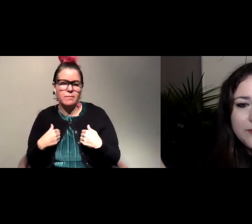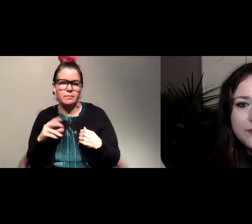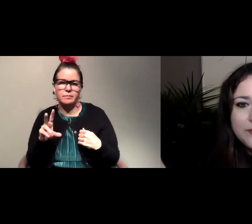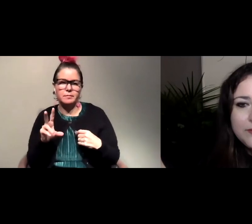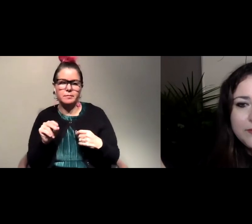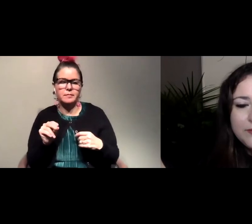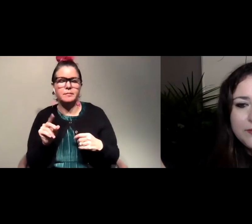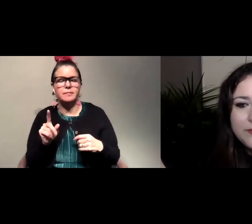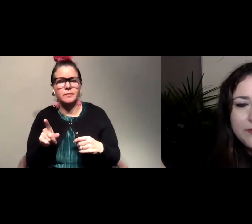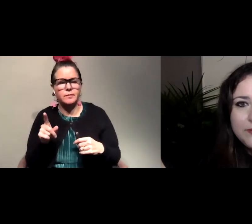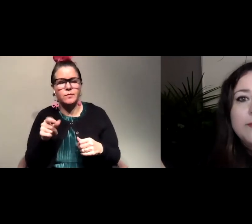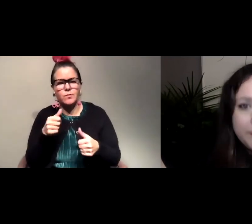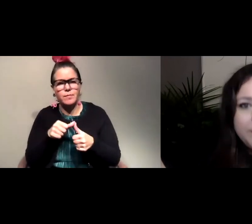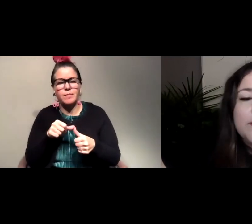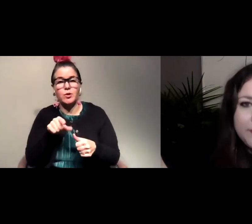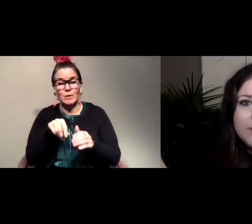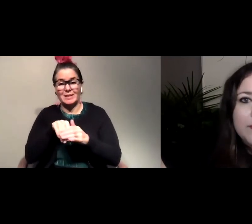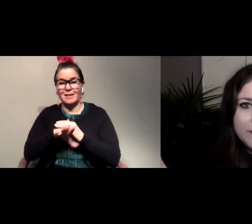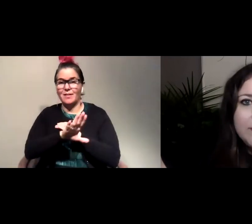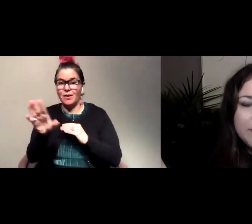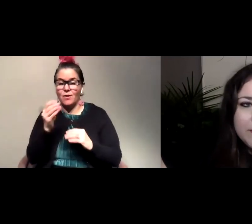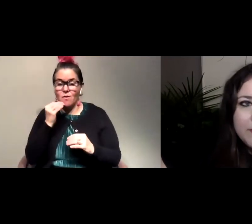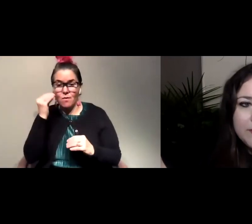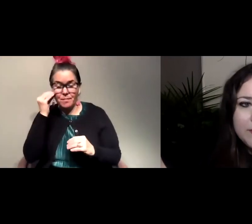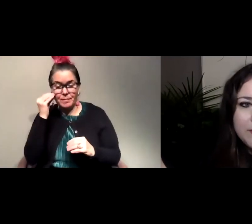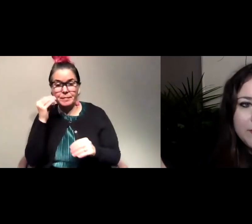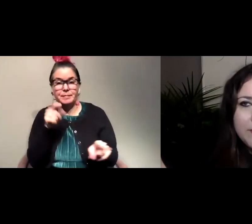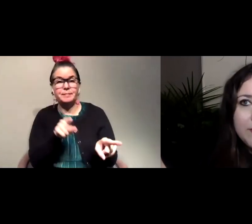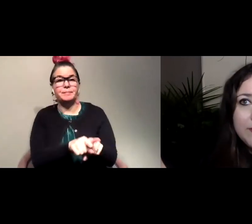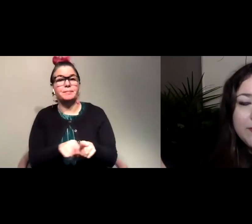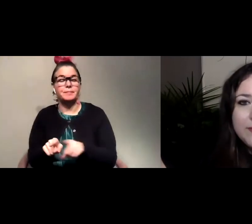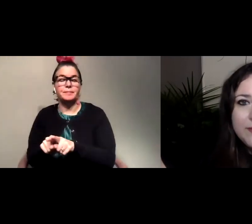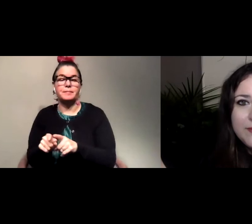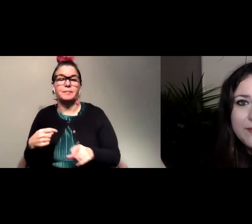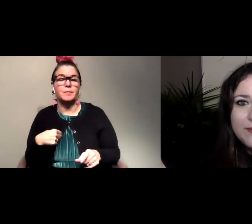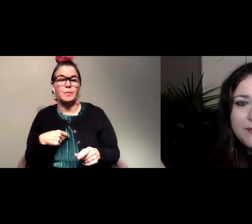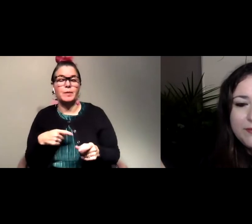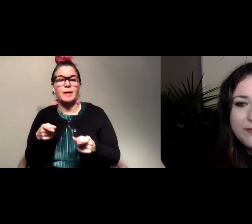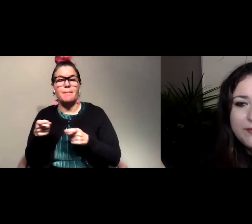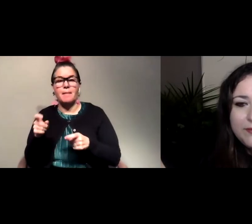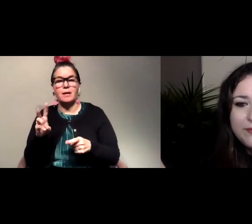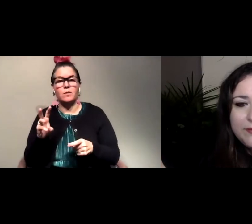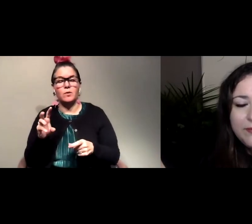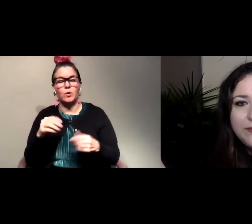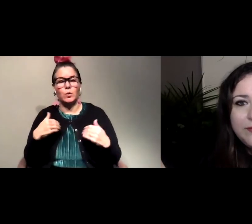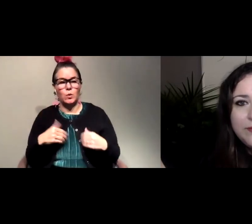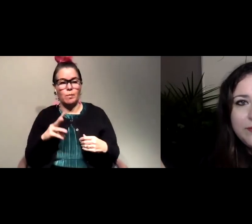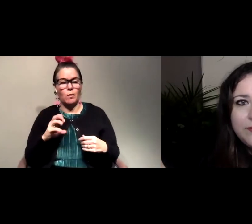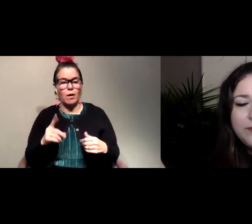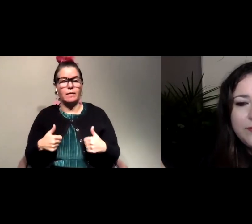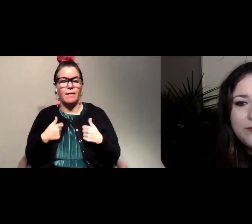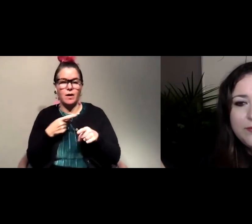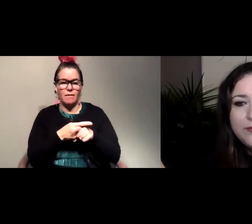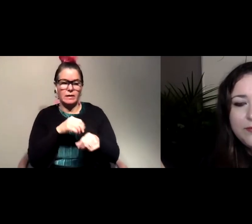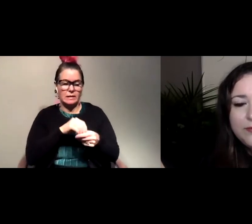remember that you're in their home, so just like how we manage wildlife, human wildlife conflicts in cities,